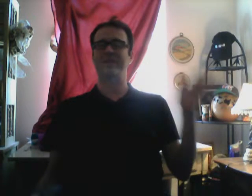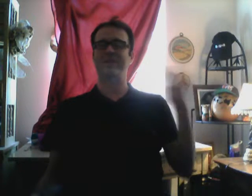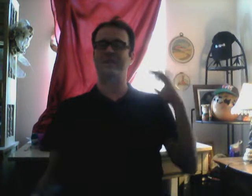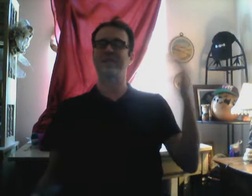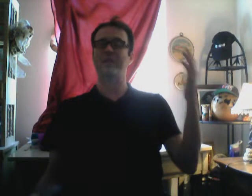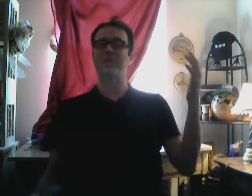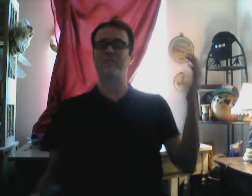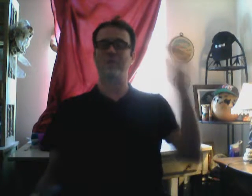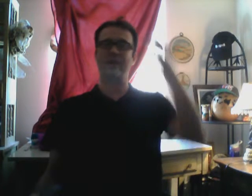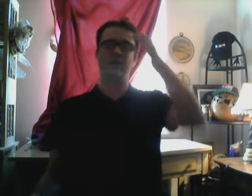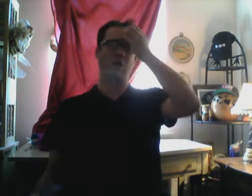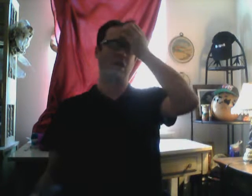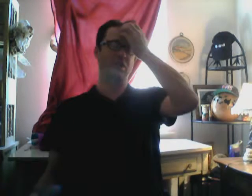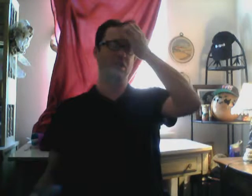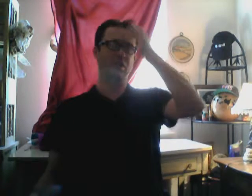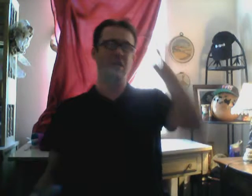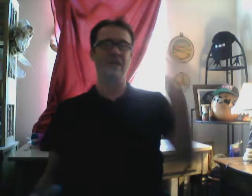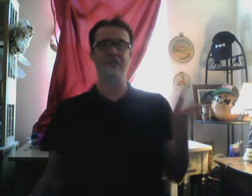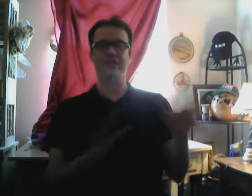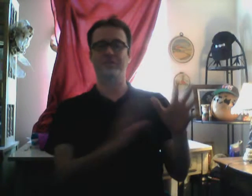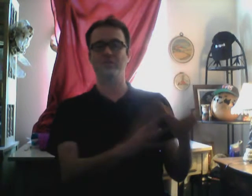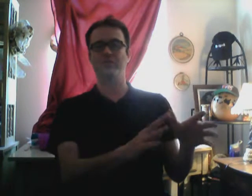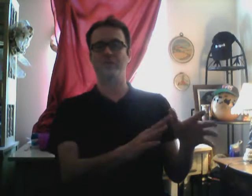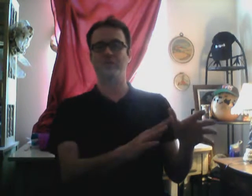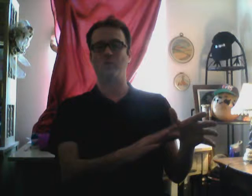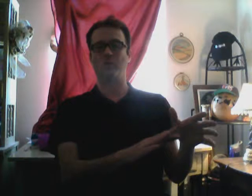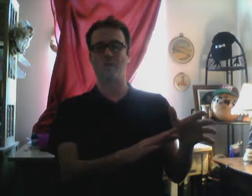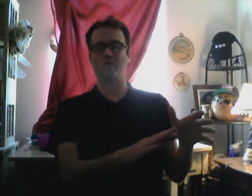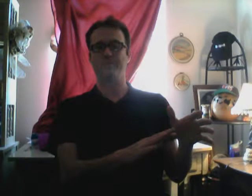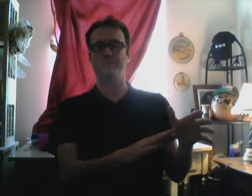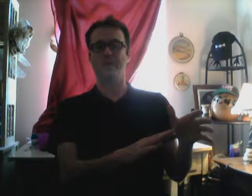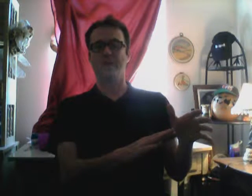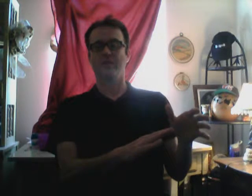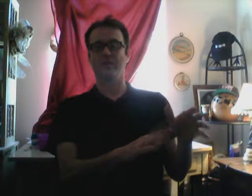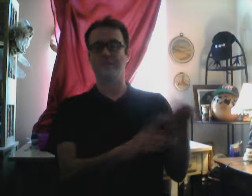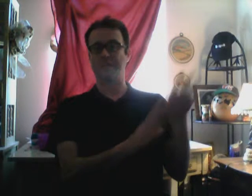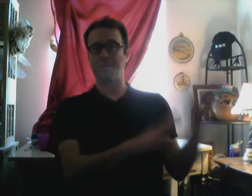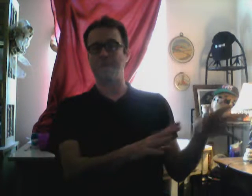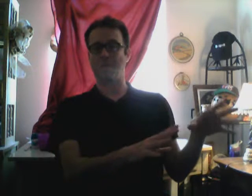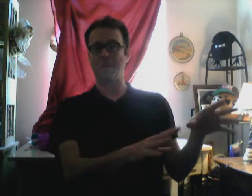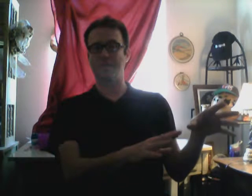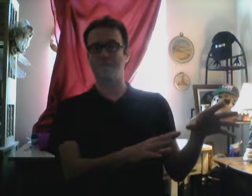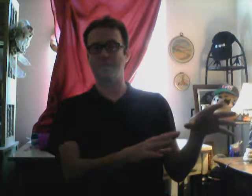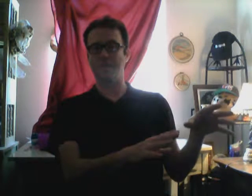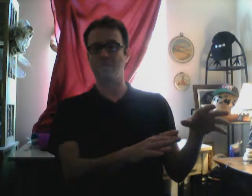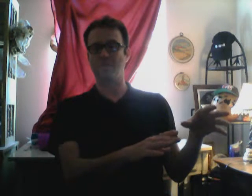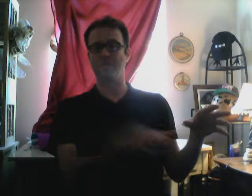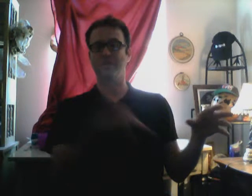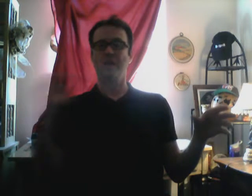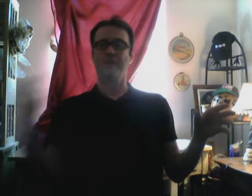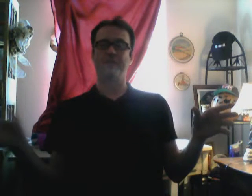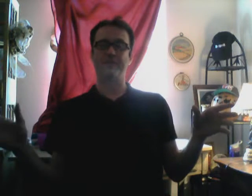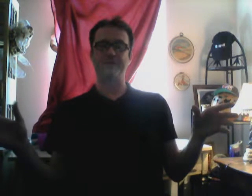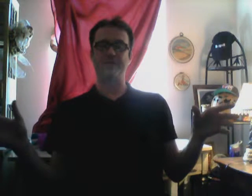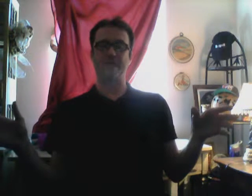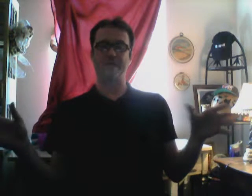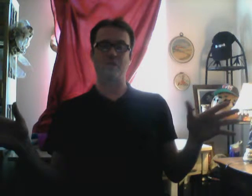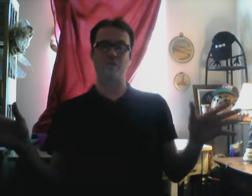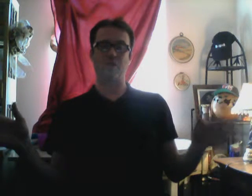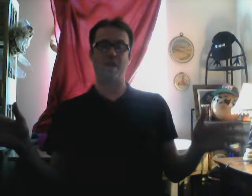because they were brainwashed in this two-dimensional world. It's like black and white two-dimensional with 50 shades of gray